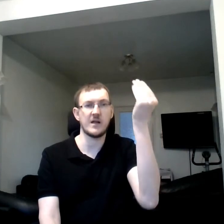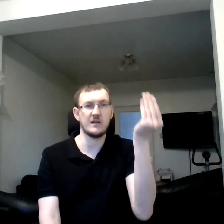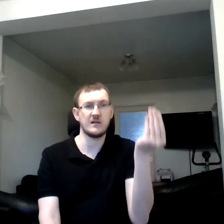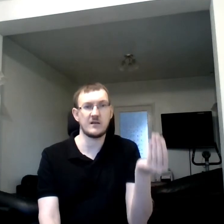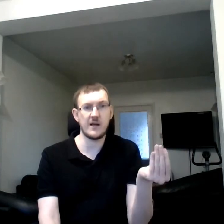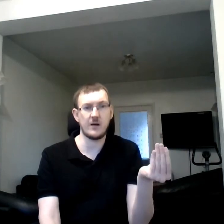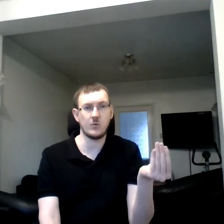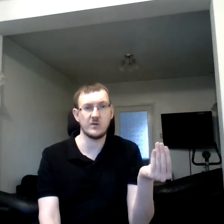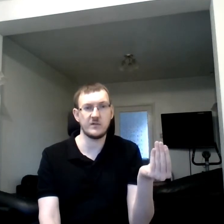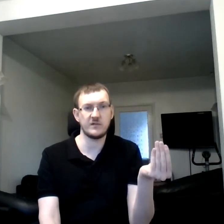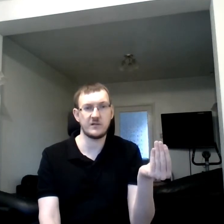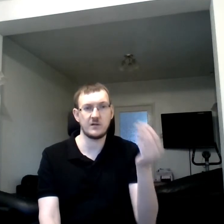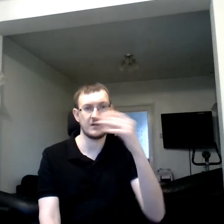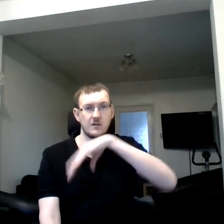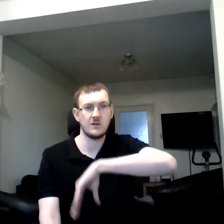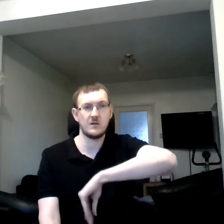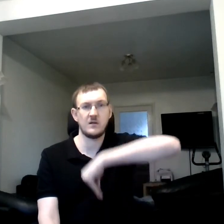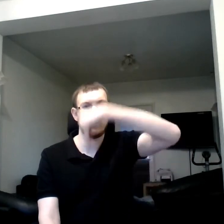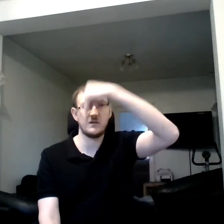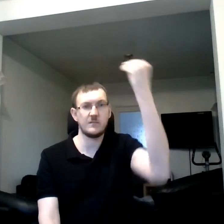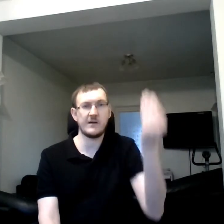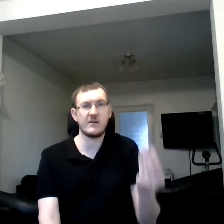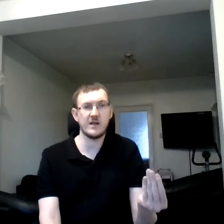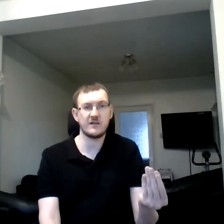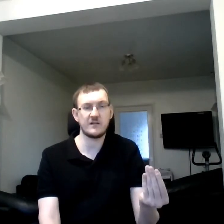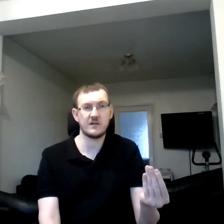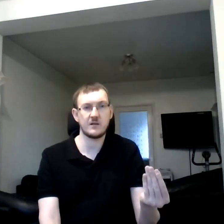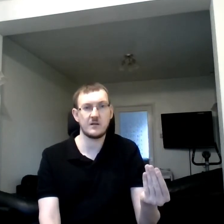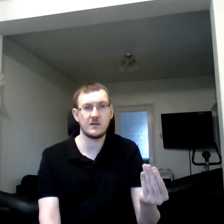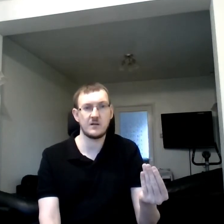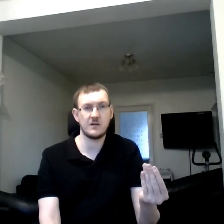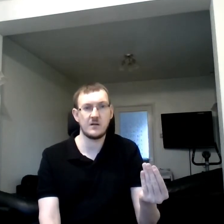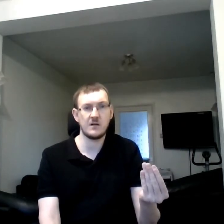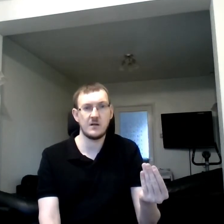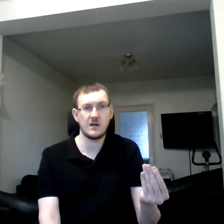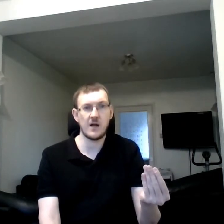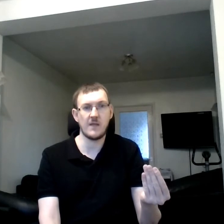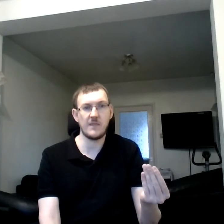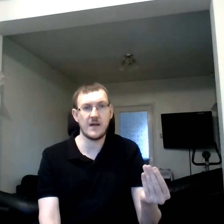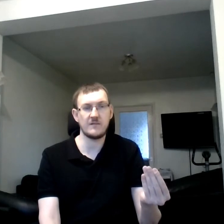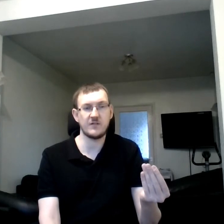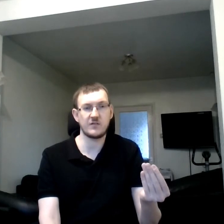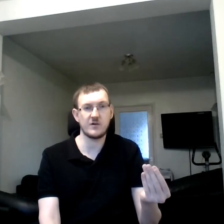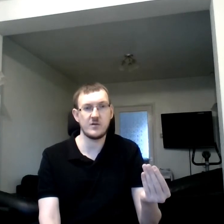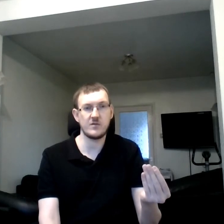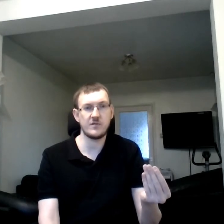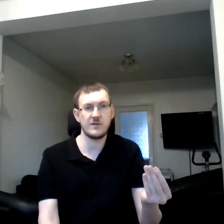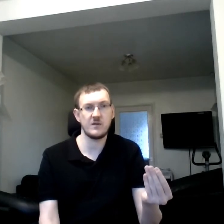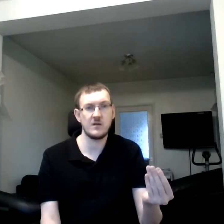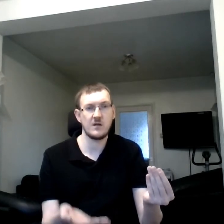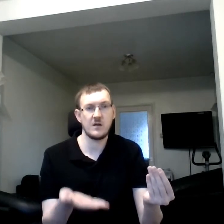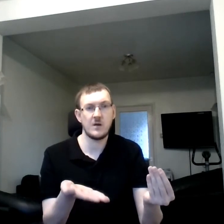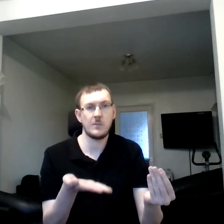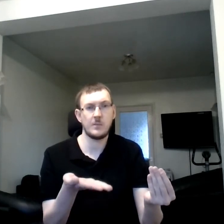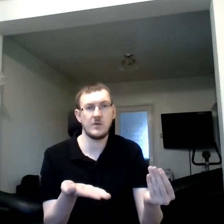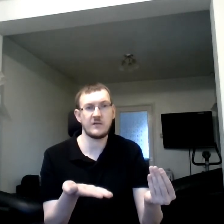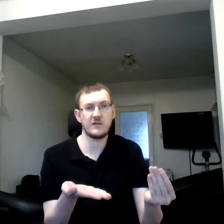hand outwards. Spirit. And then truth. Put